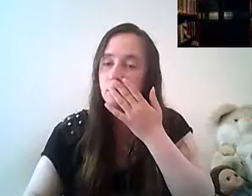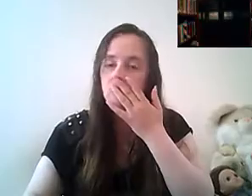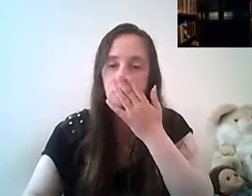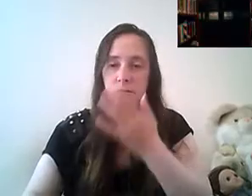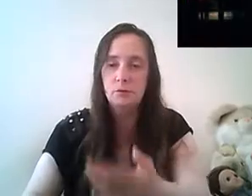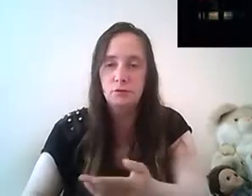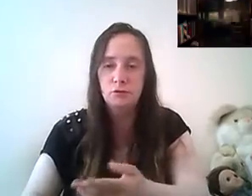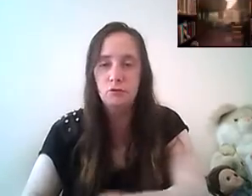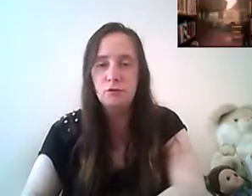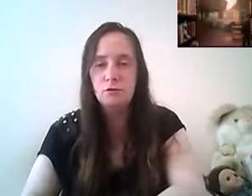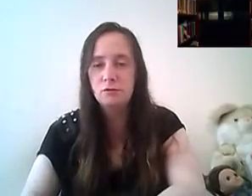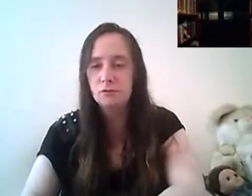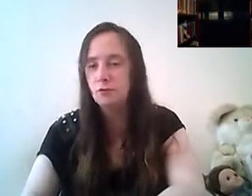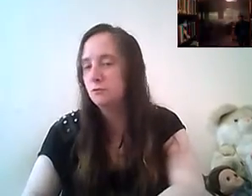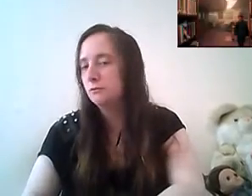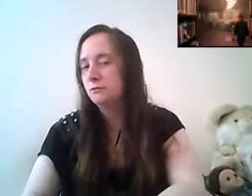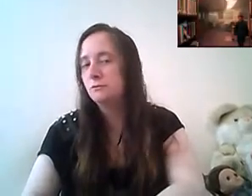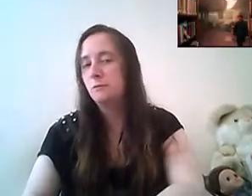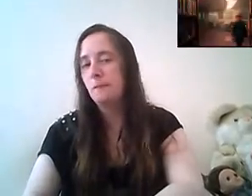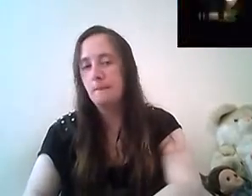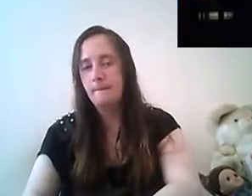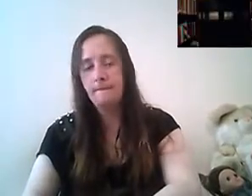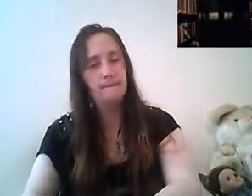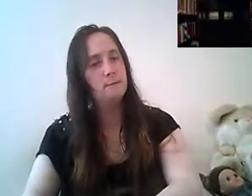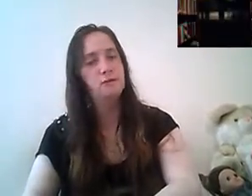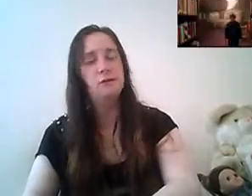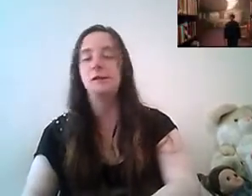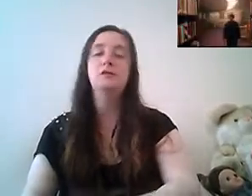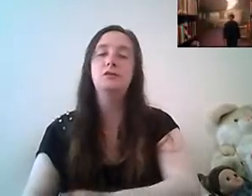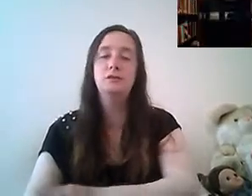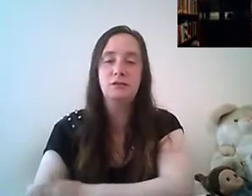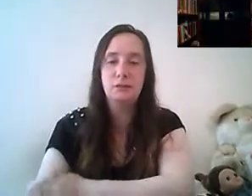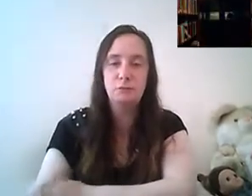oh this is not her so i'm just turning the lights out now that's try spooky